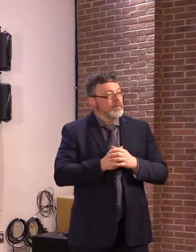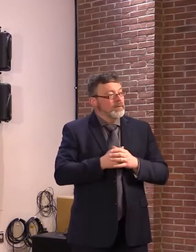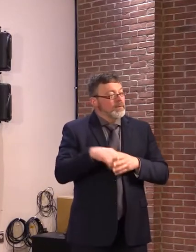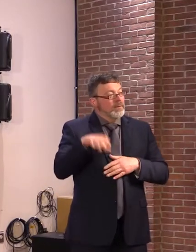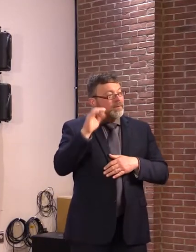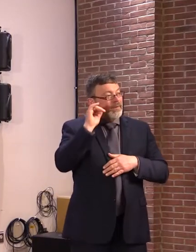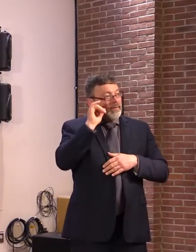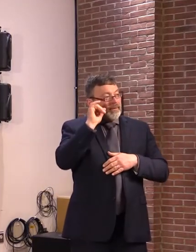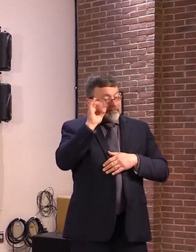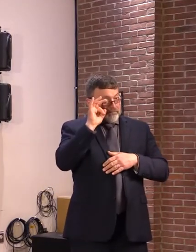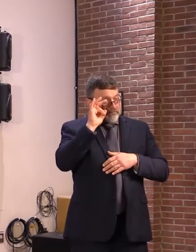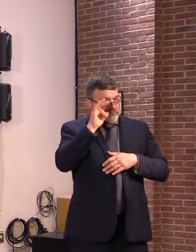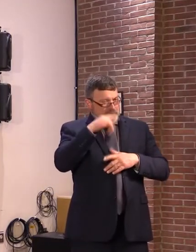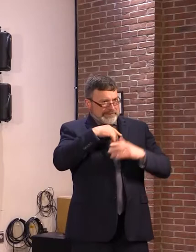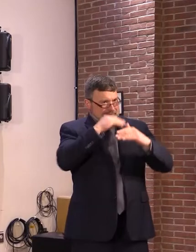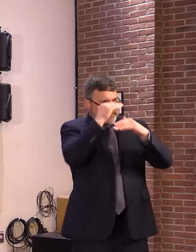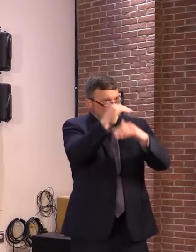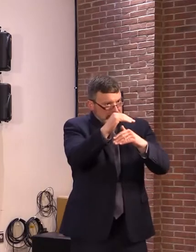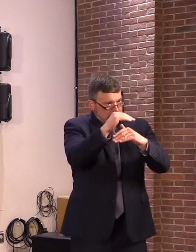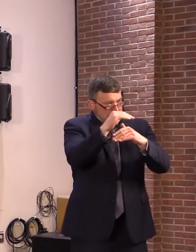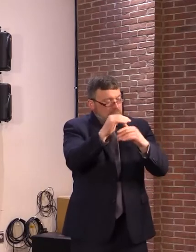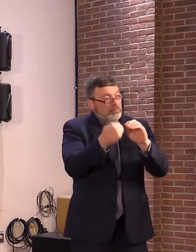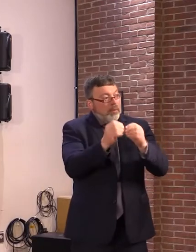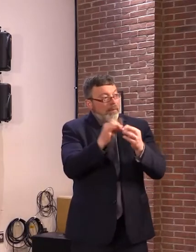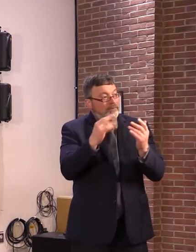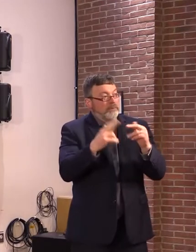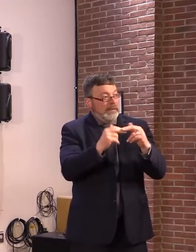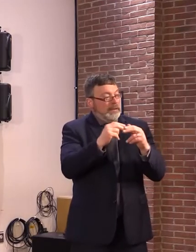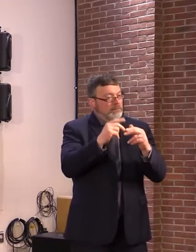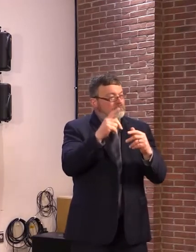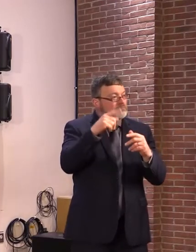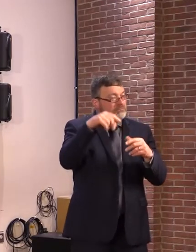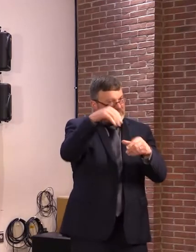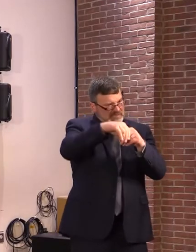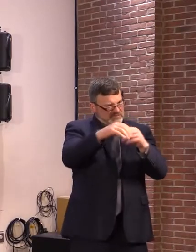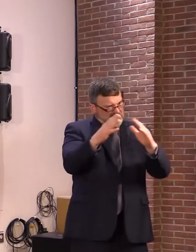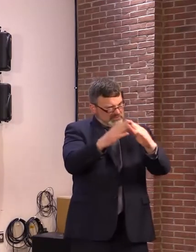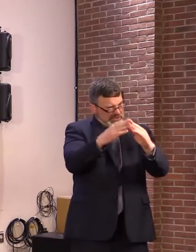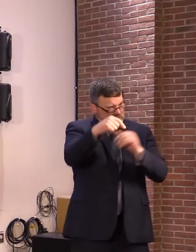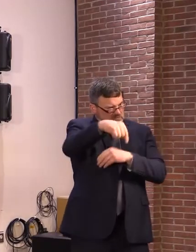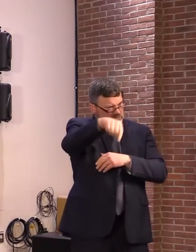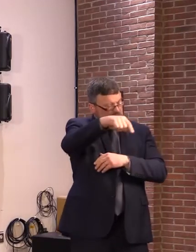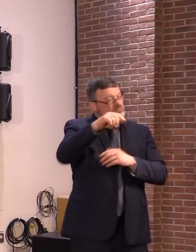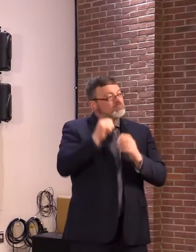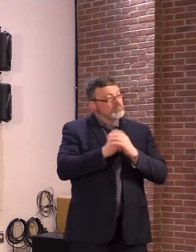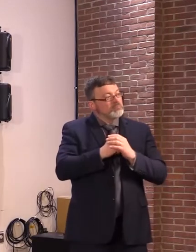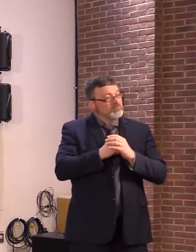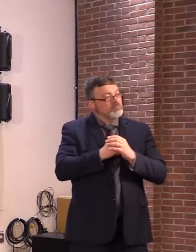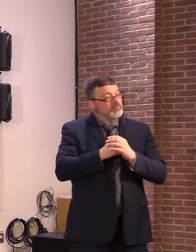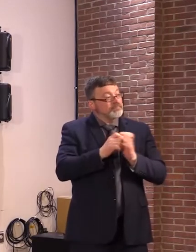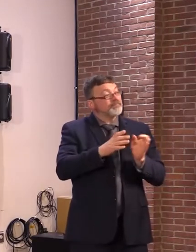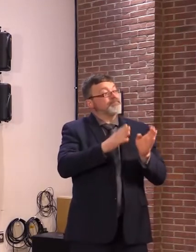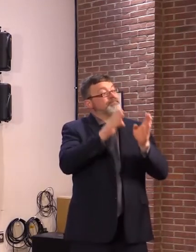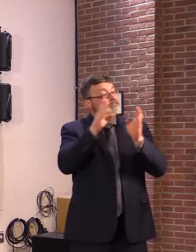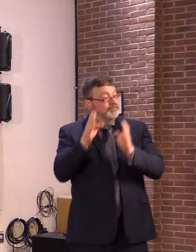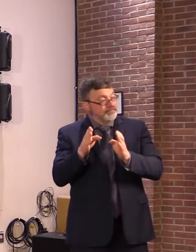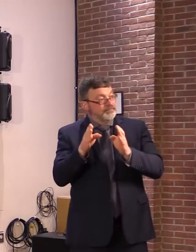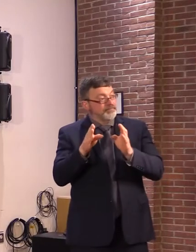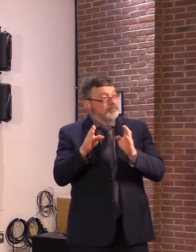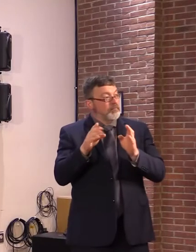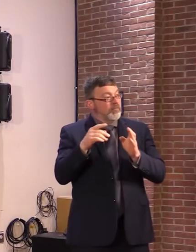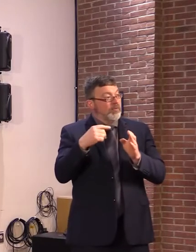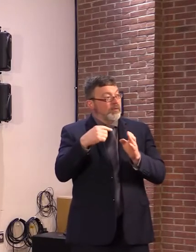in a downtown neighborhood area, a new town center or growth center. And this is the genius of this solution, right? Build a